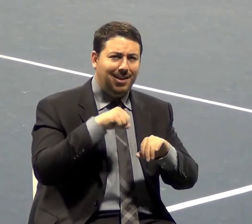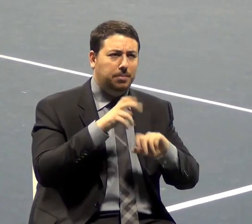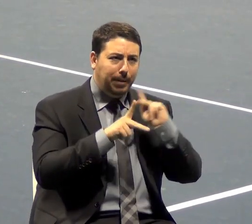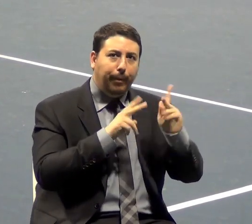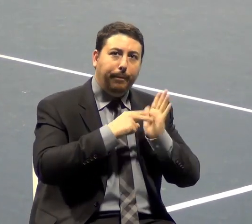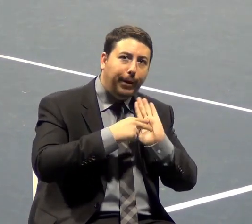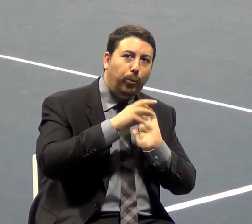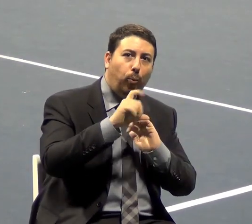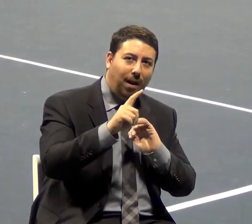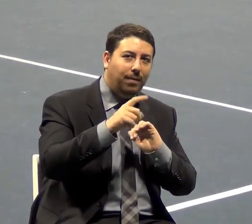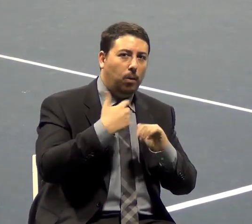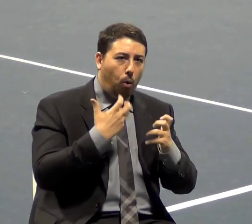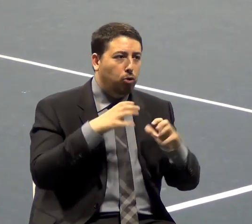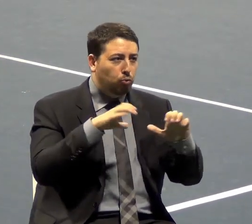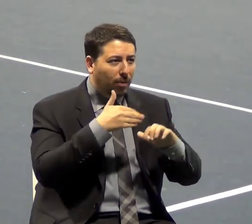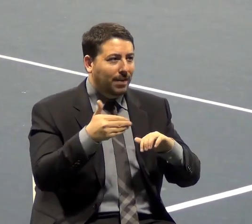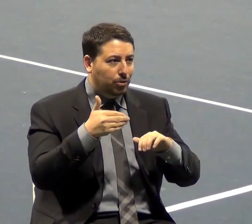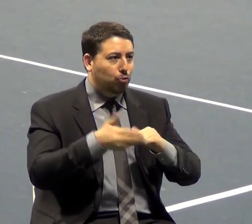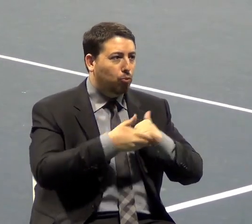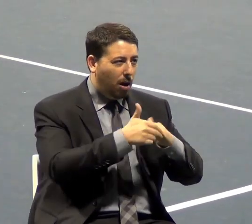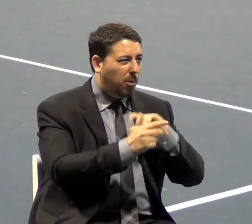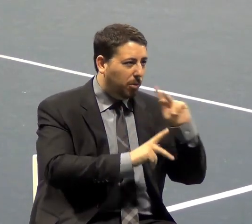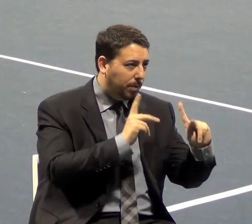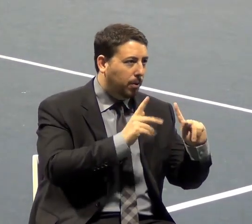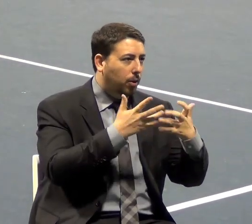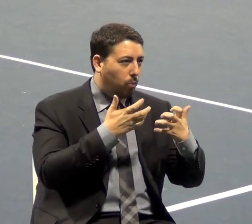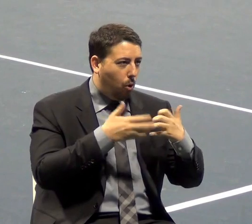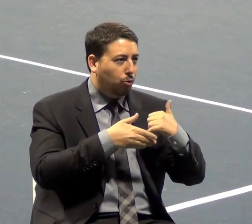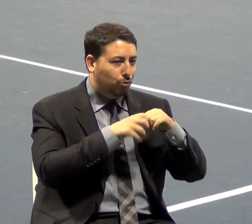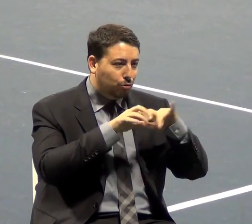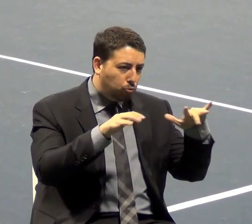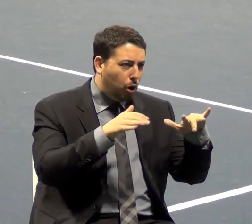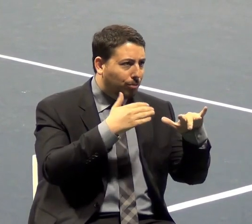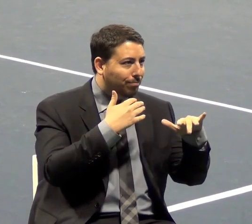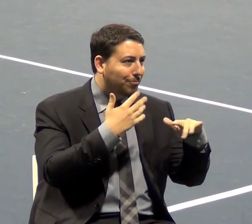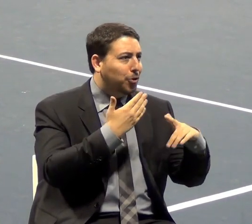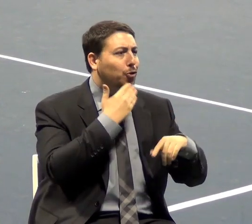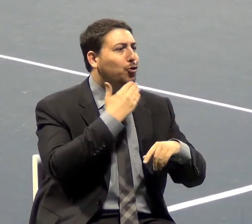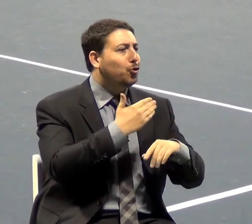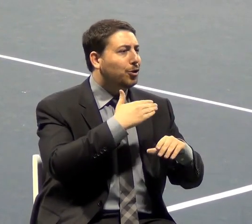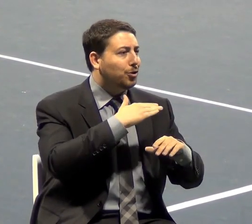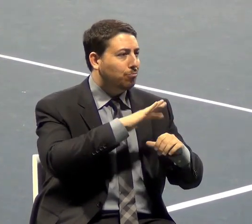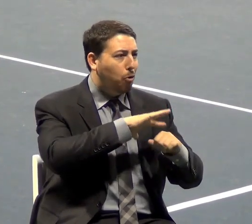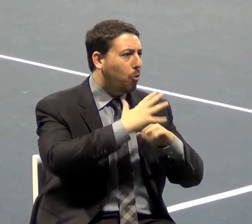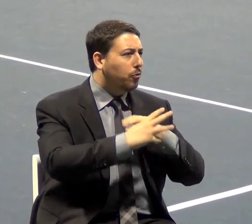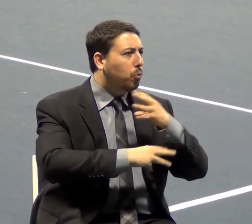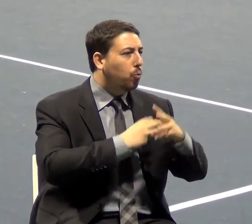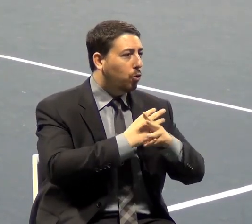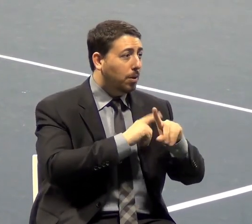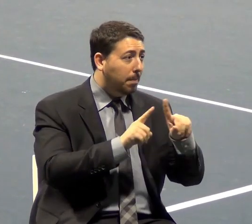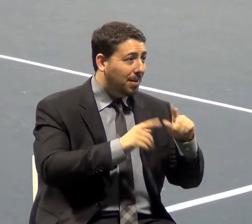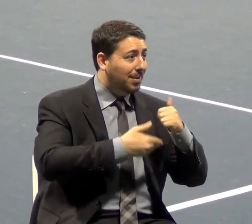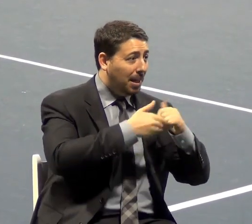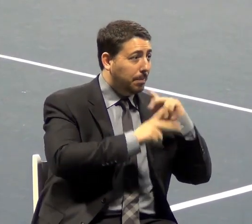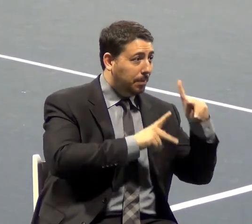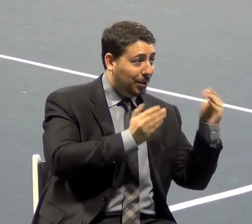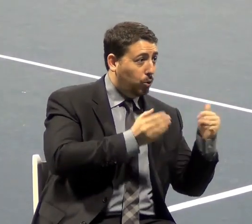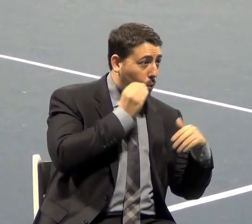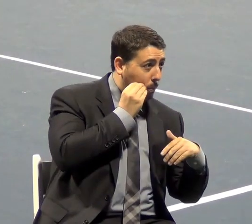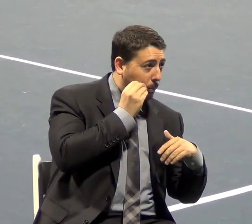want to do things to help other peoples. They want to spread our goodness around the world. But whether it's helping people here at home or making you